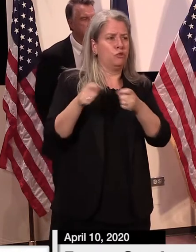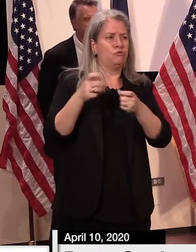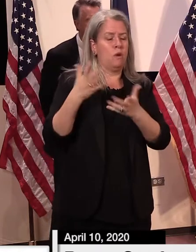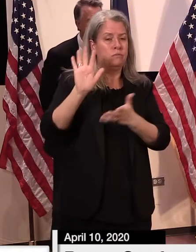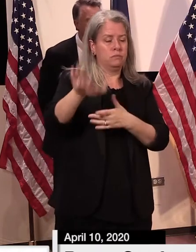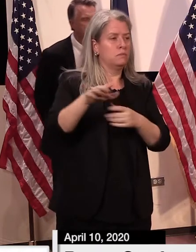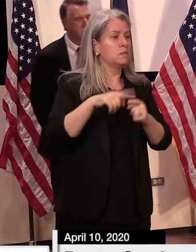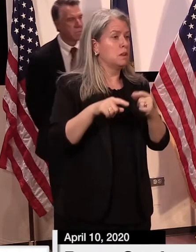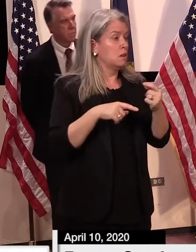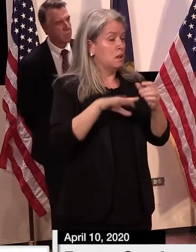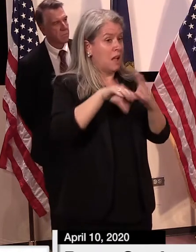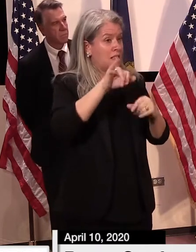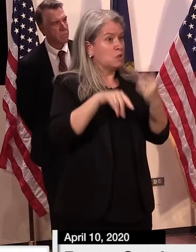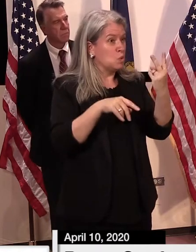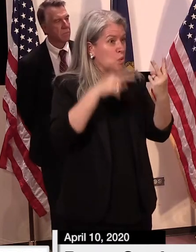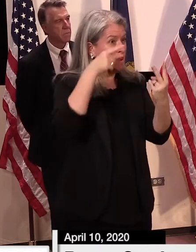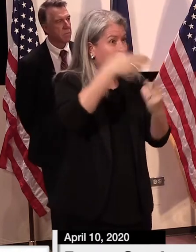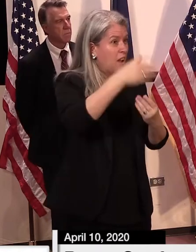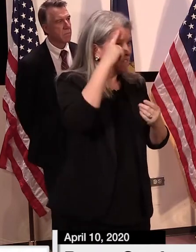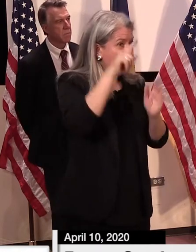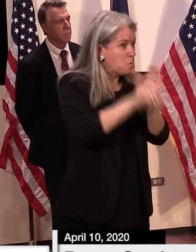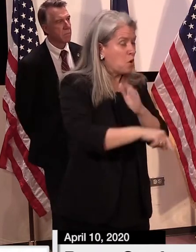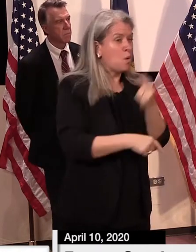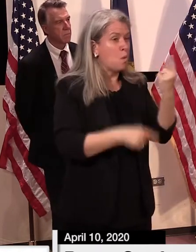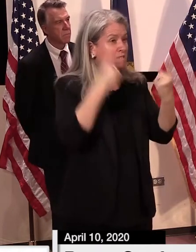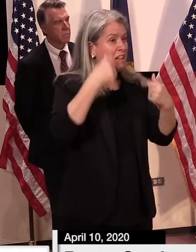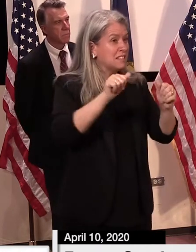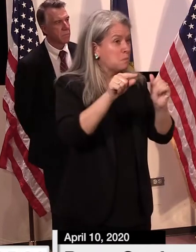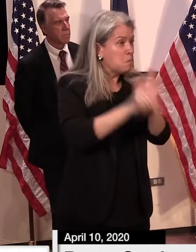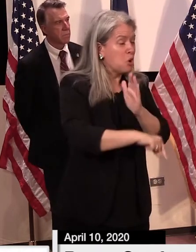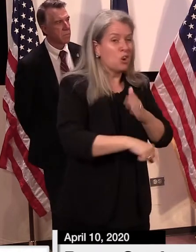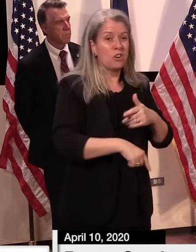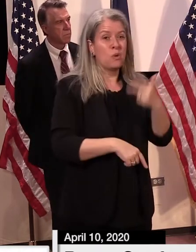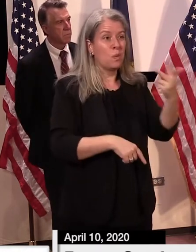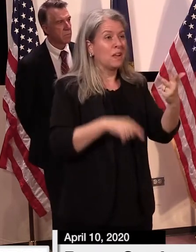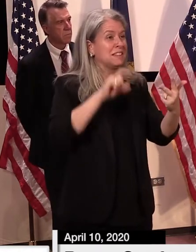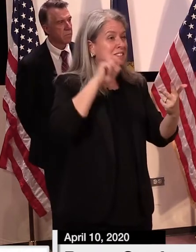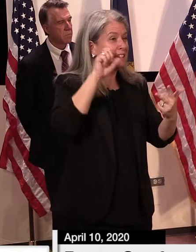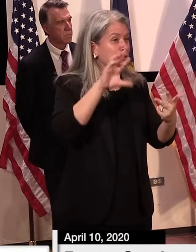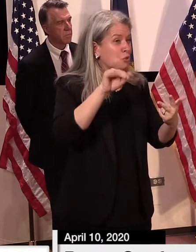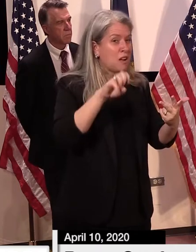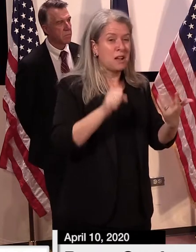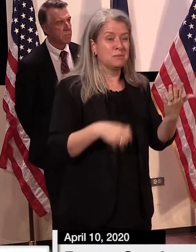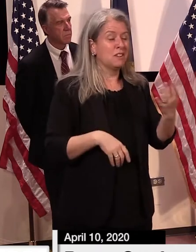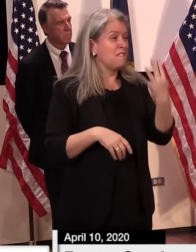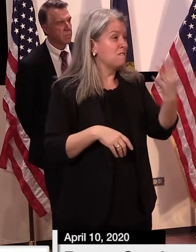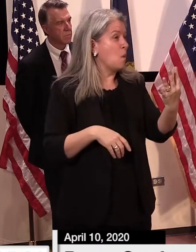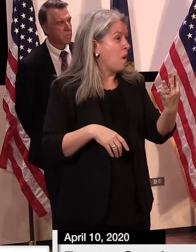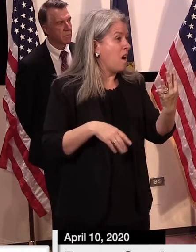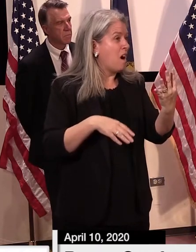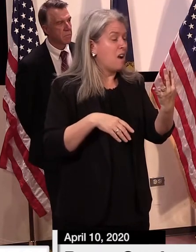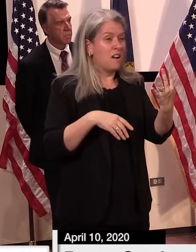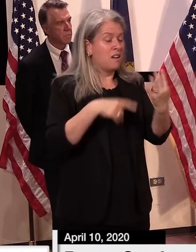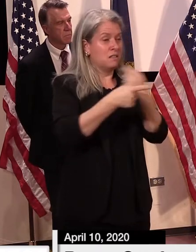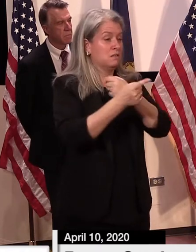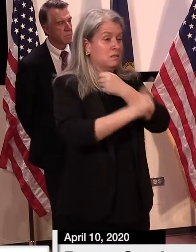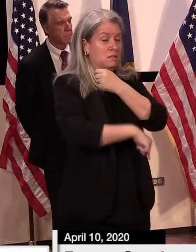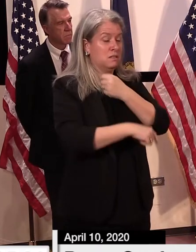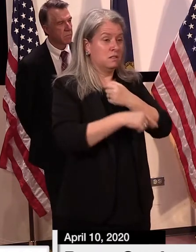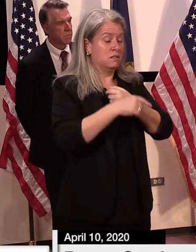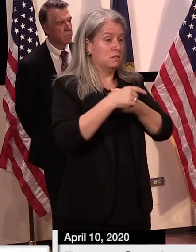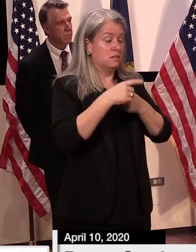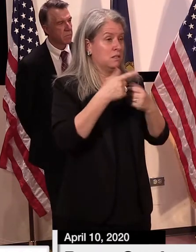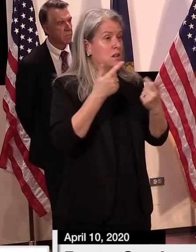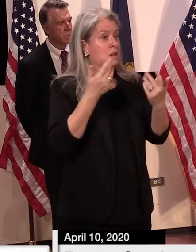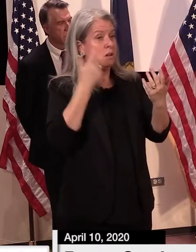12, mean, two are for murder. One is for attempted murder. Three are sex crimes. Four are sentenced right now pending